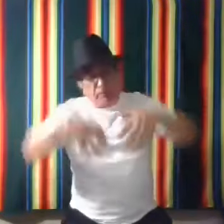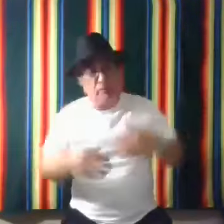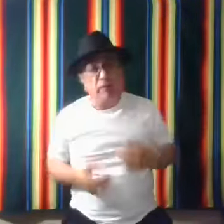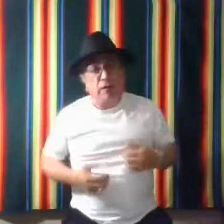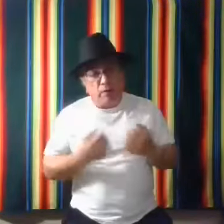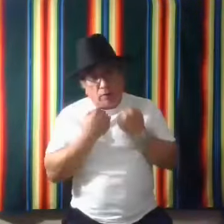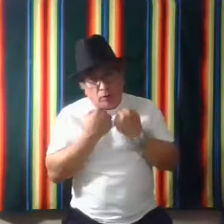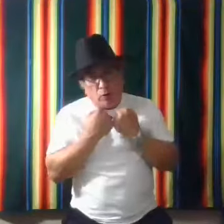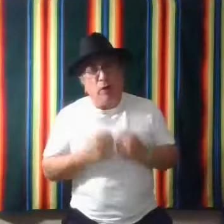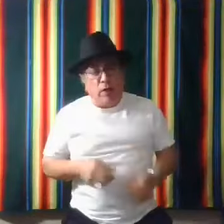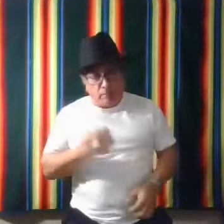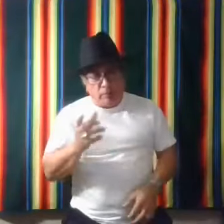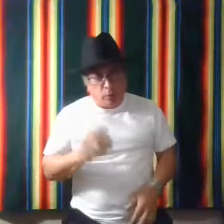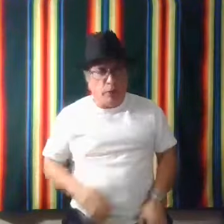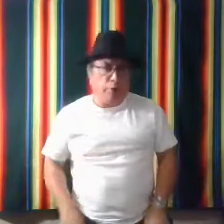cold winter